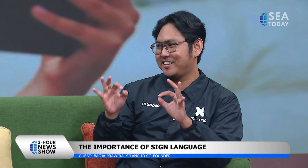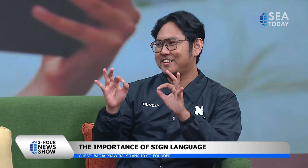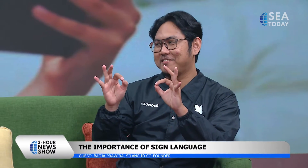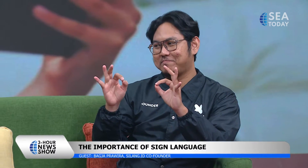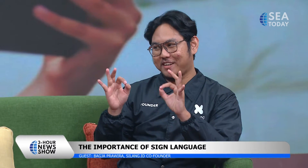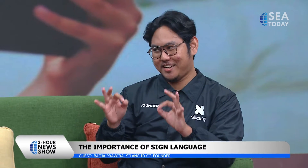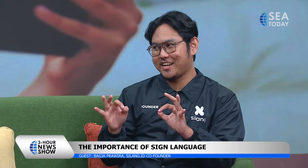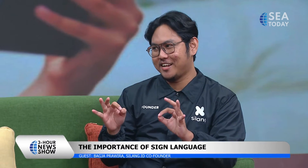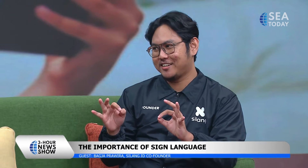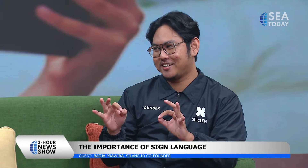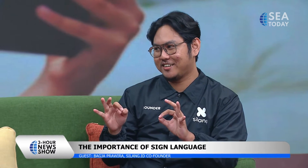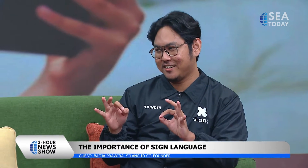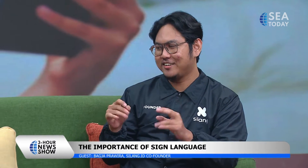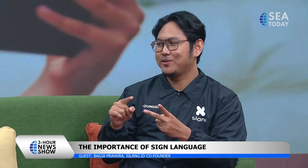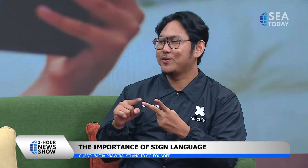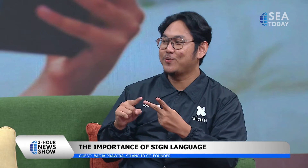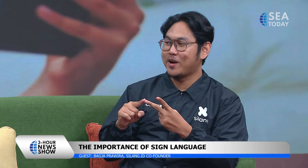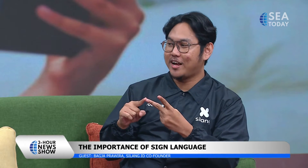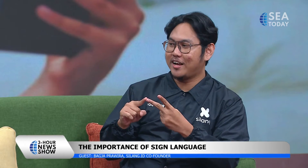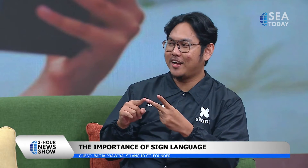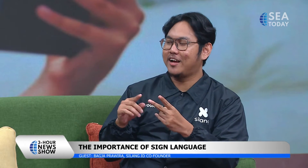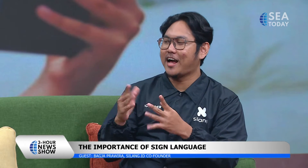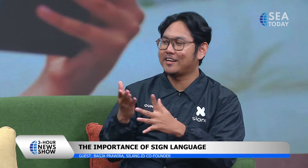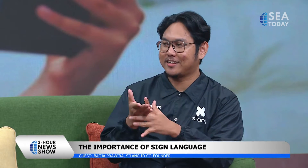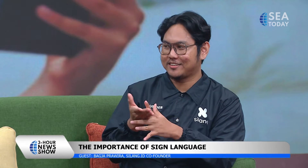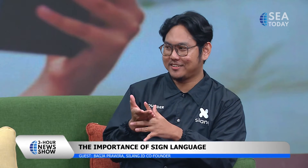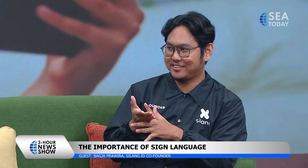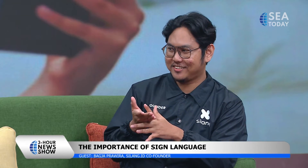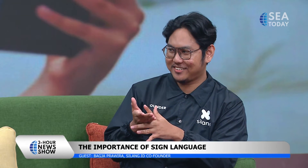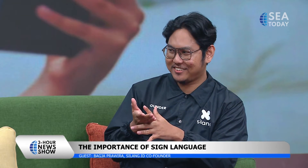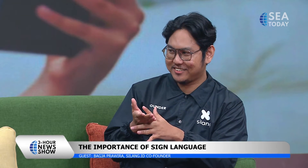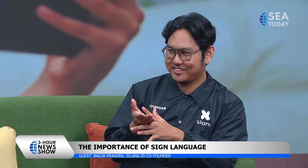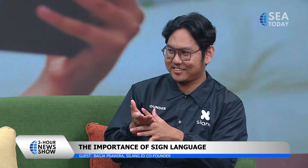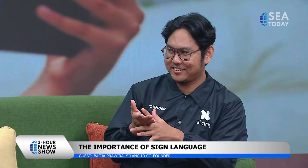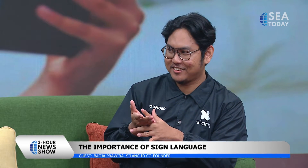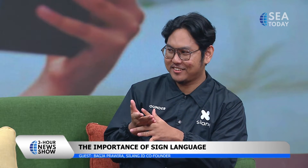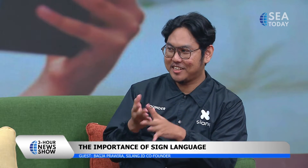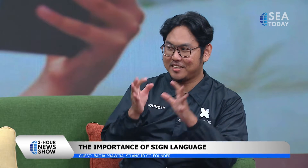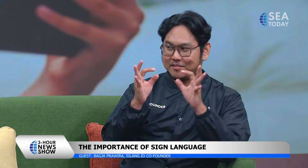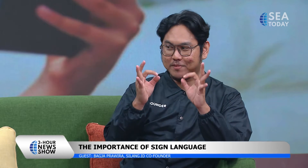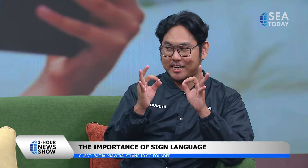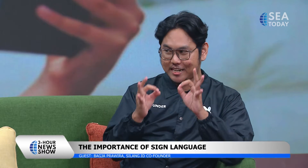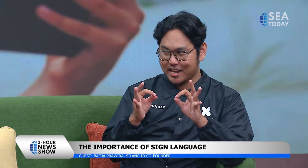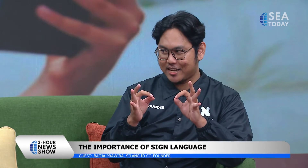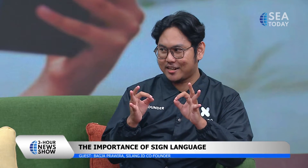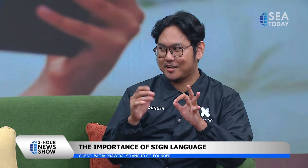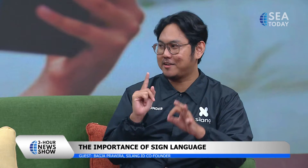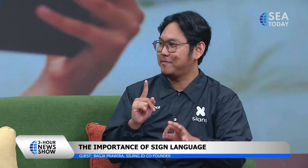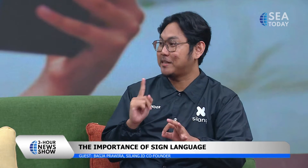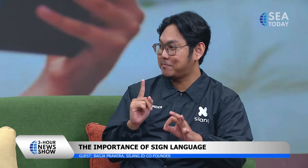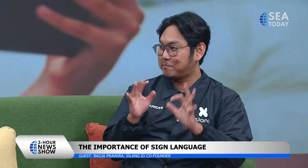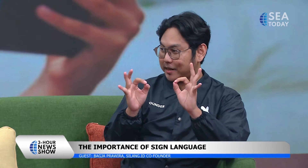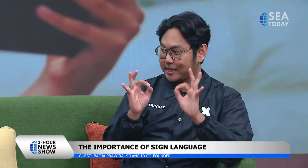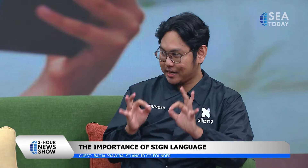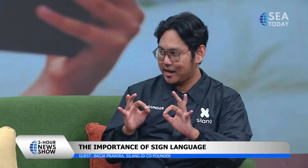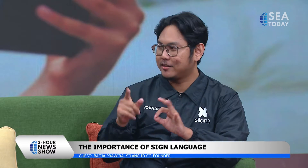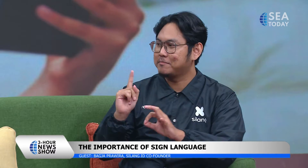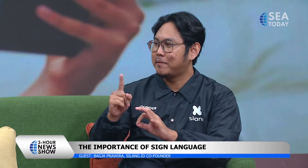education the first one is in education and the second one was in access so why